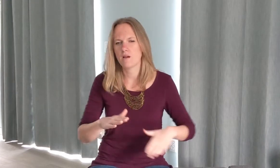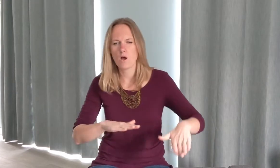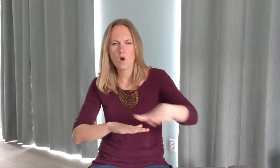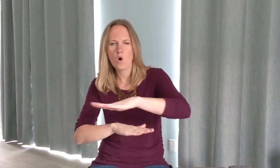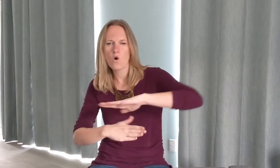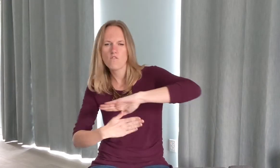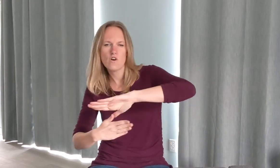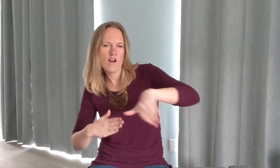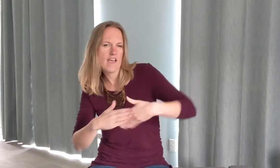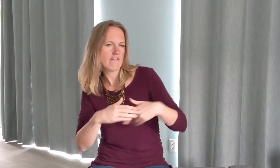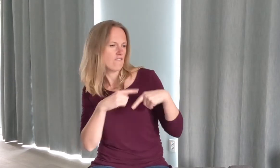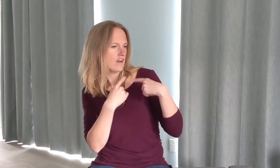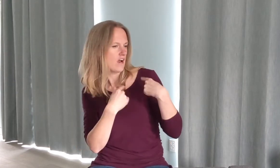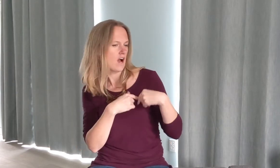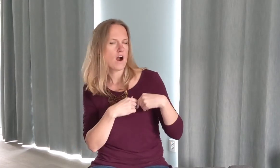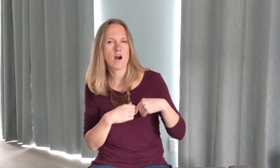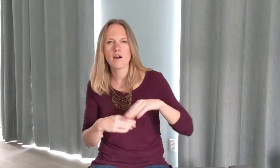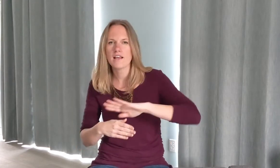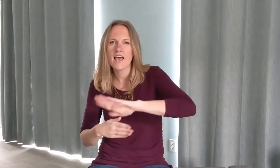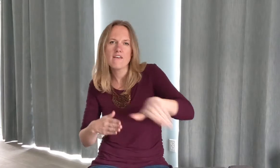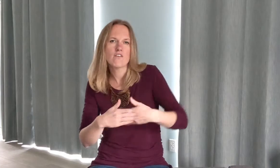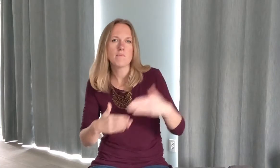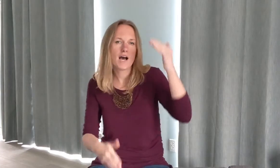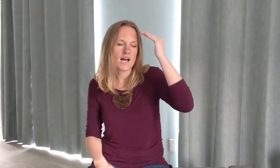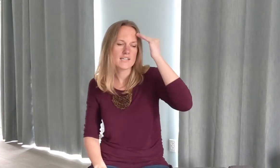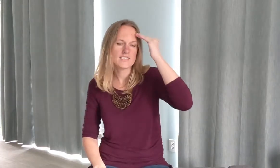Over every heart and every mind